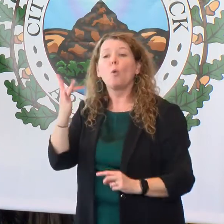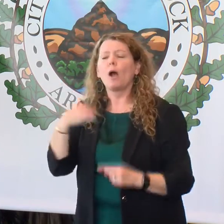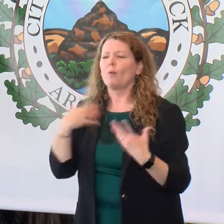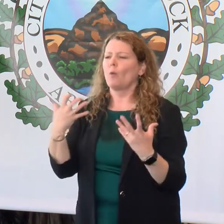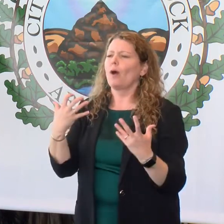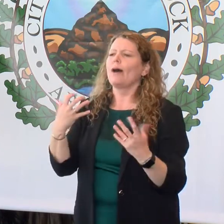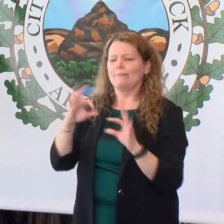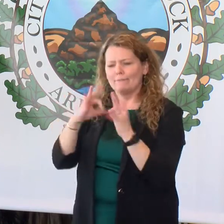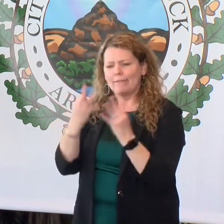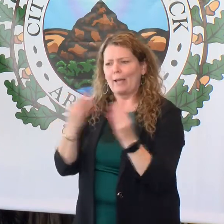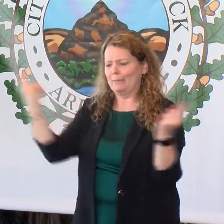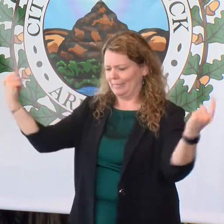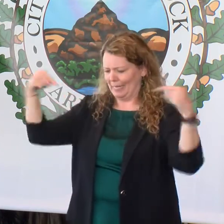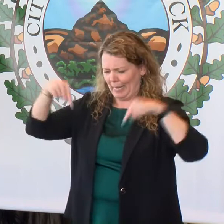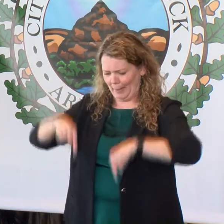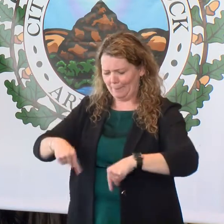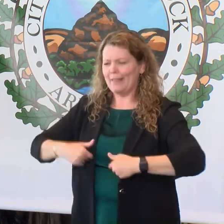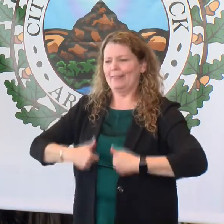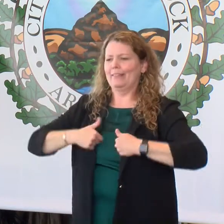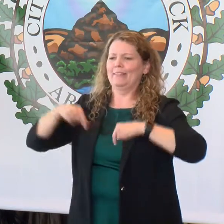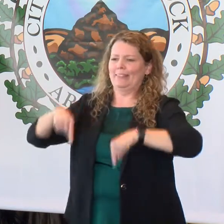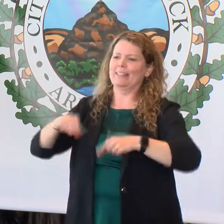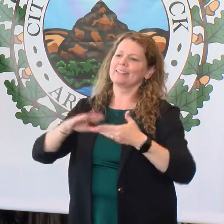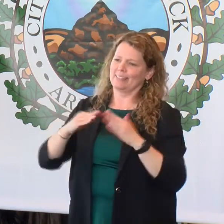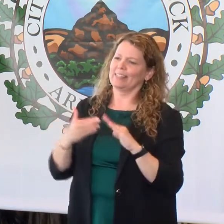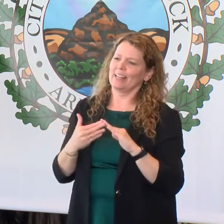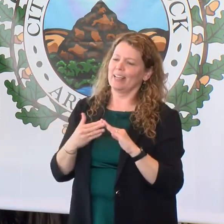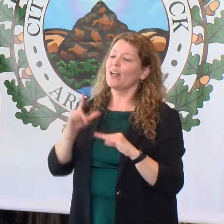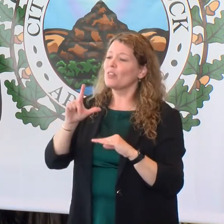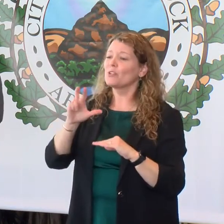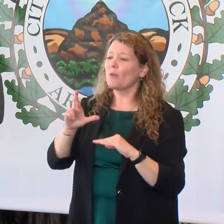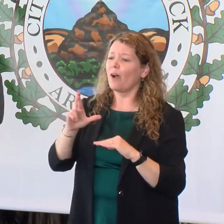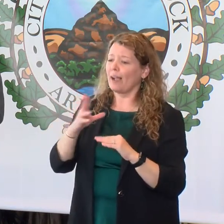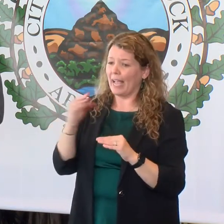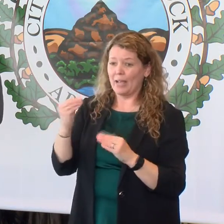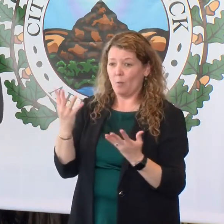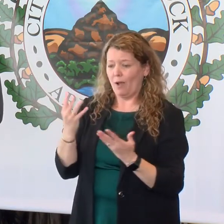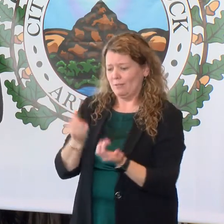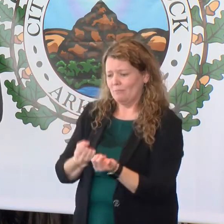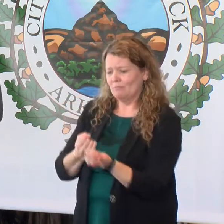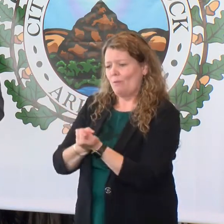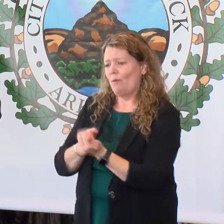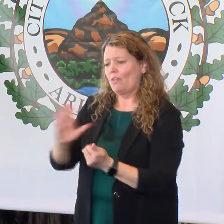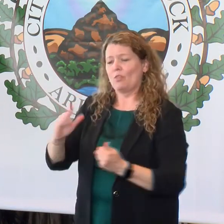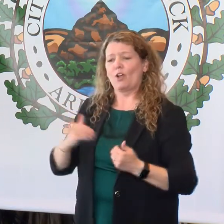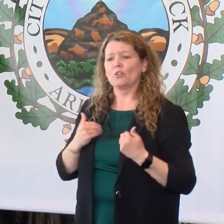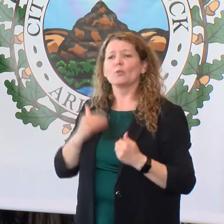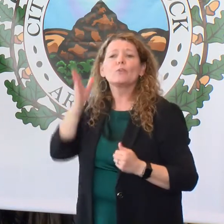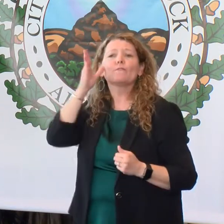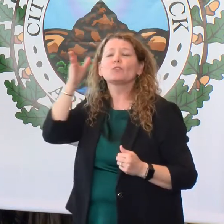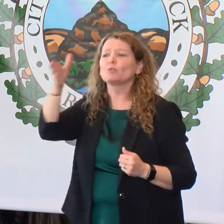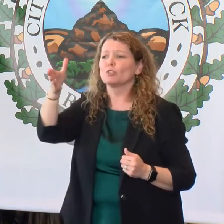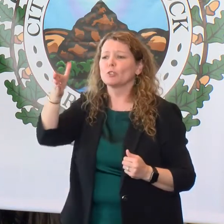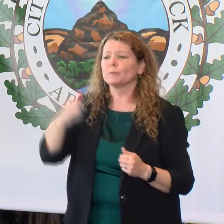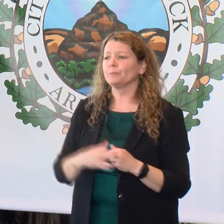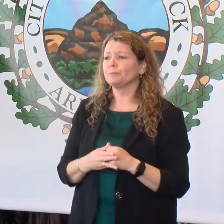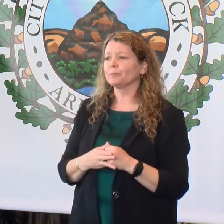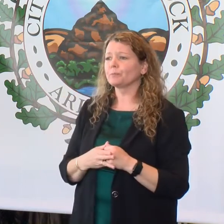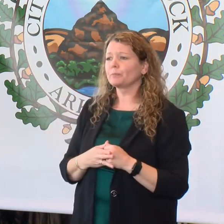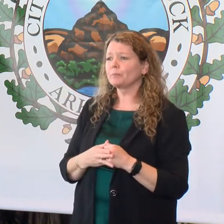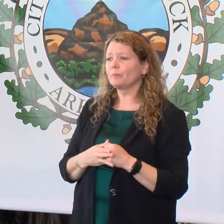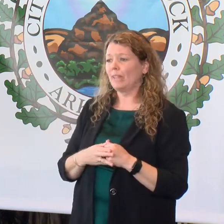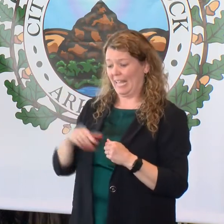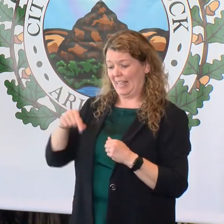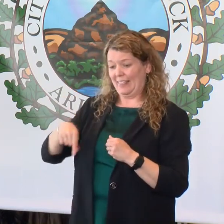choosing to live in our city and preparing their youth for the future, to understand that a part of this process is